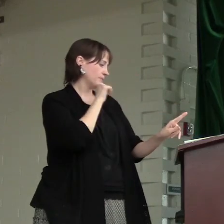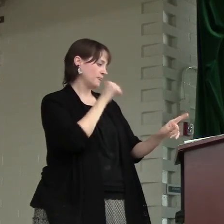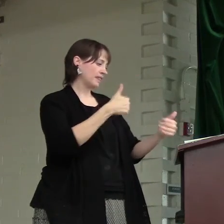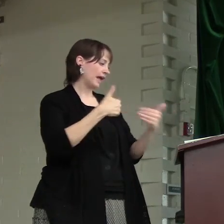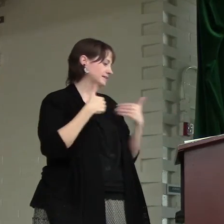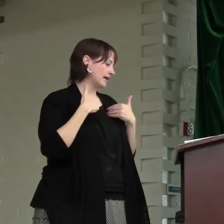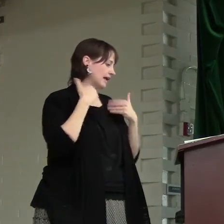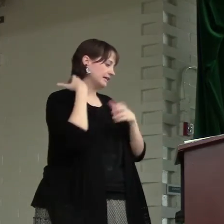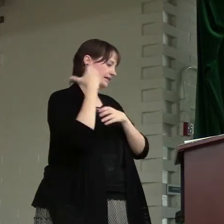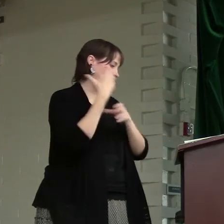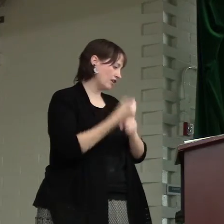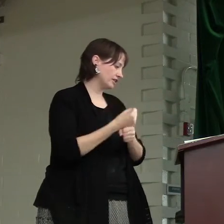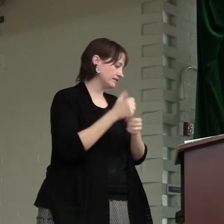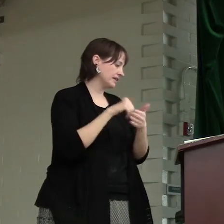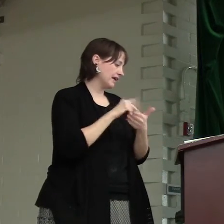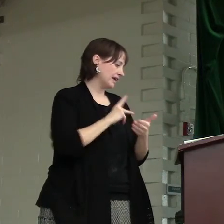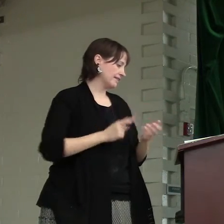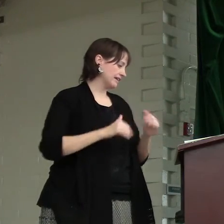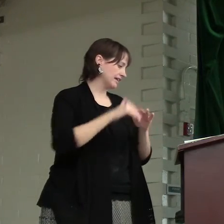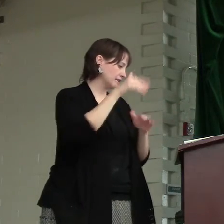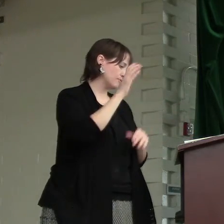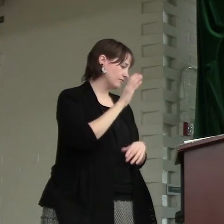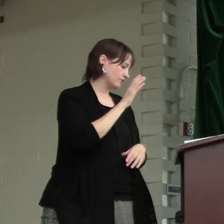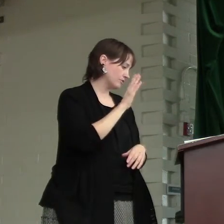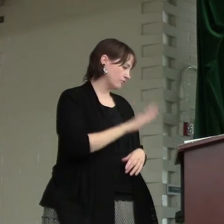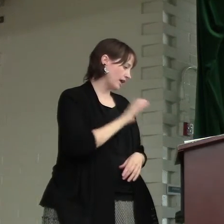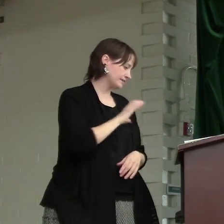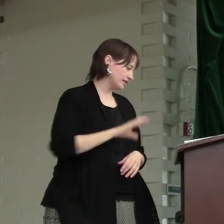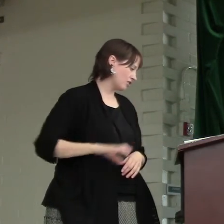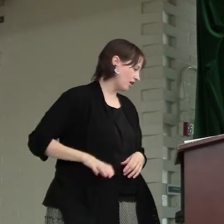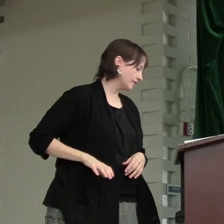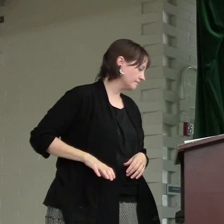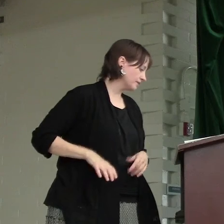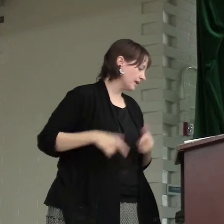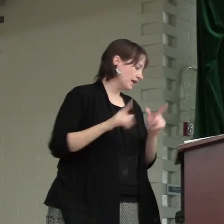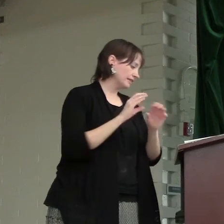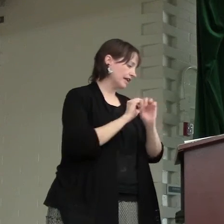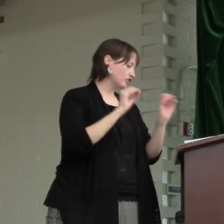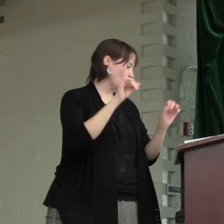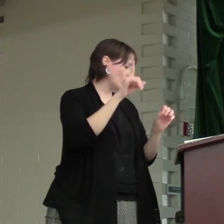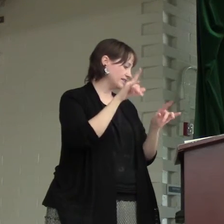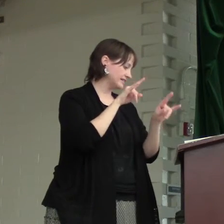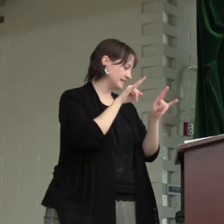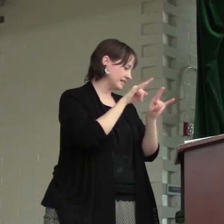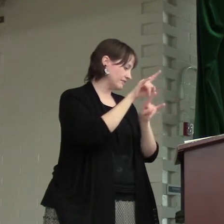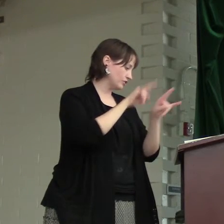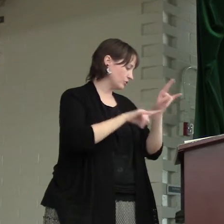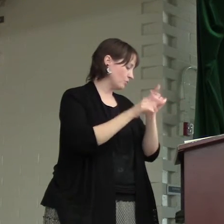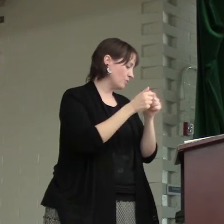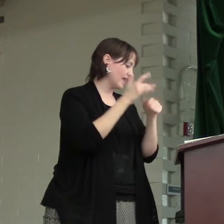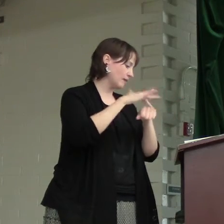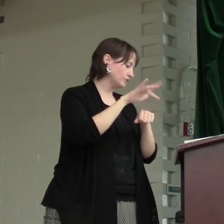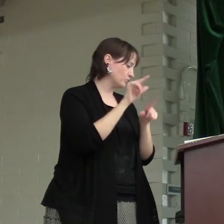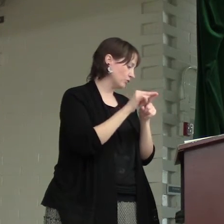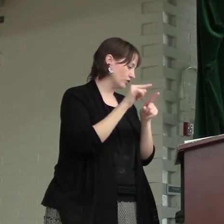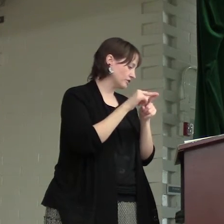has any inheritance in the kingdom of Christ and God. Let no one deceive you with empty words,